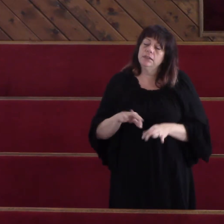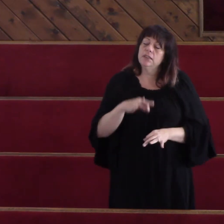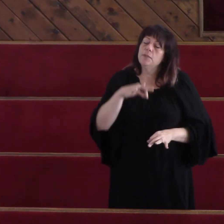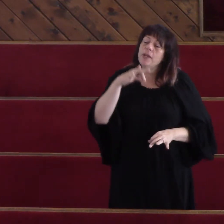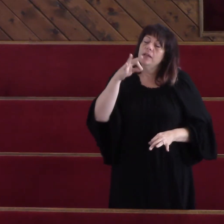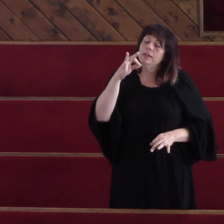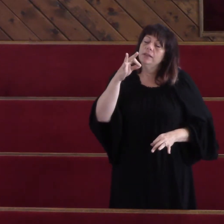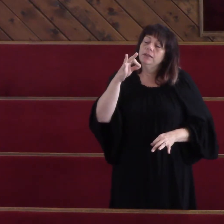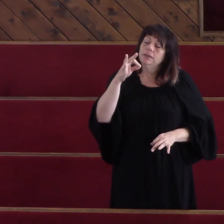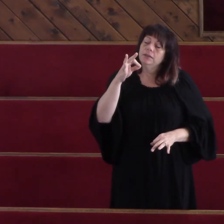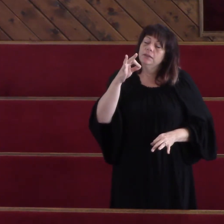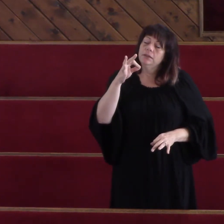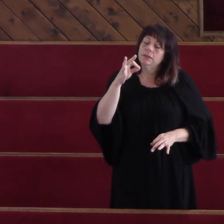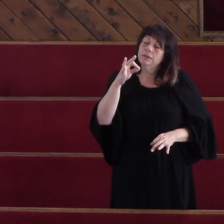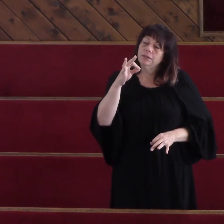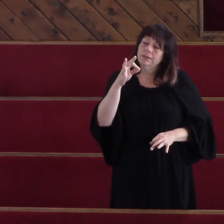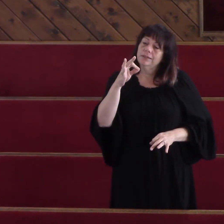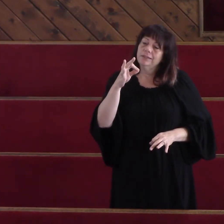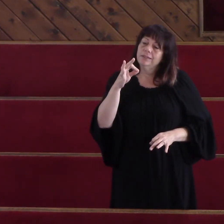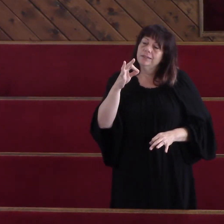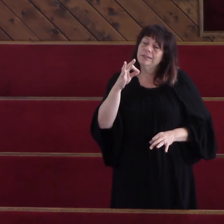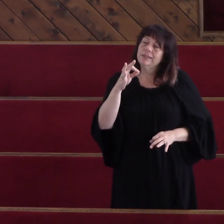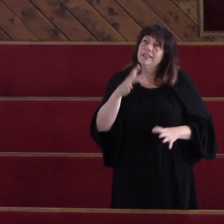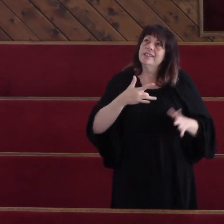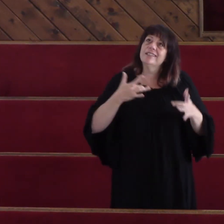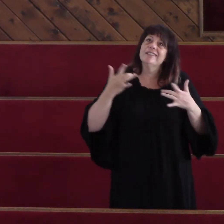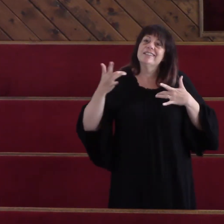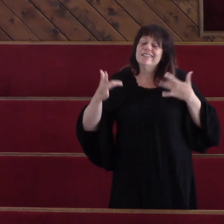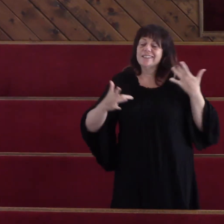And it's totally thrilling